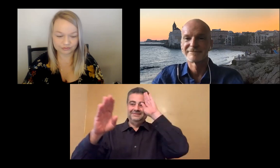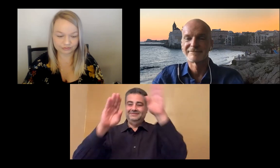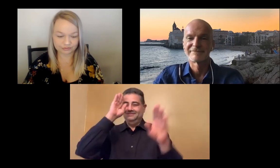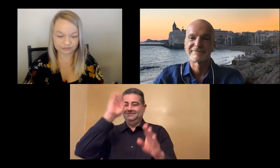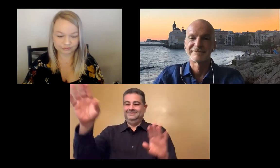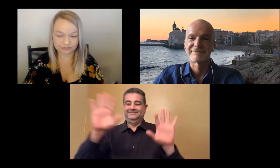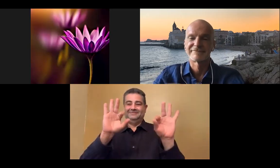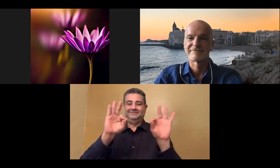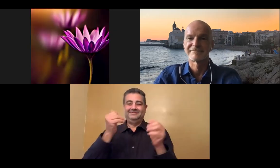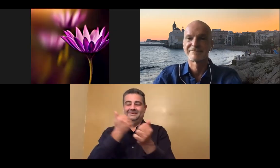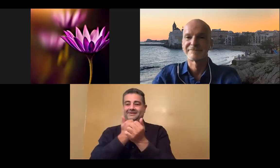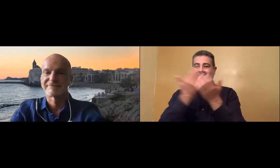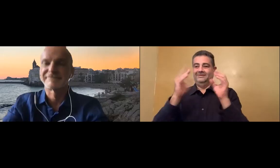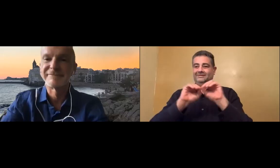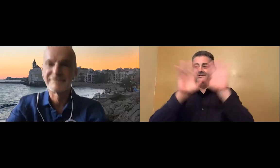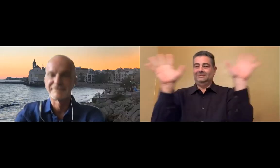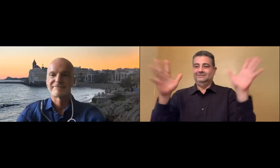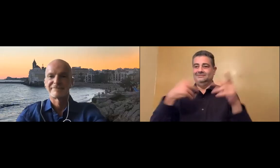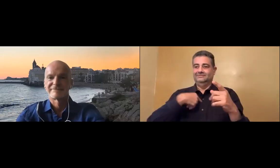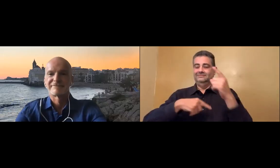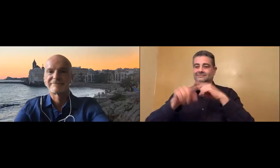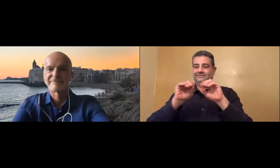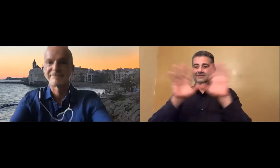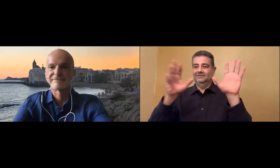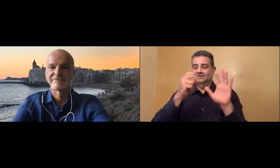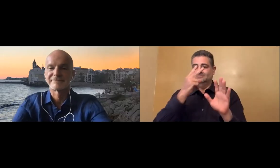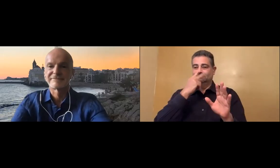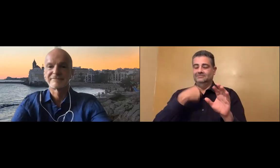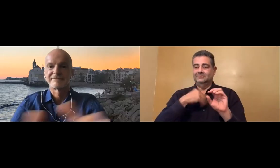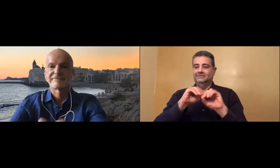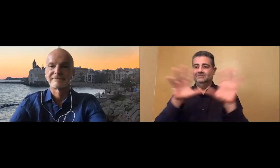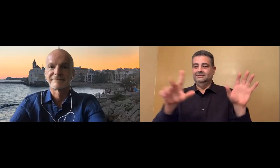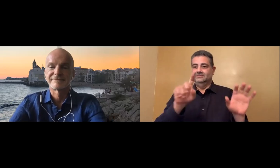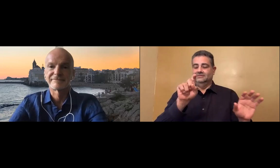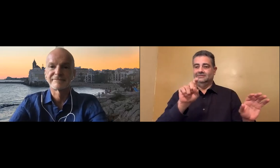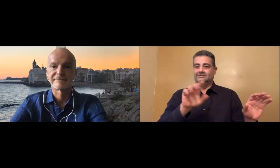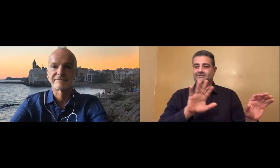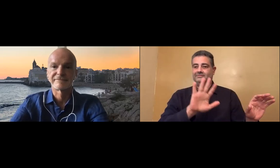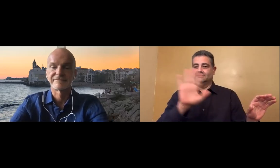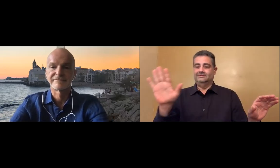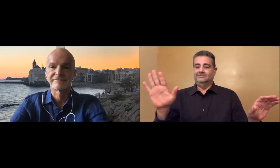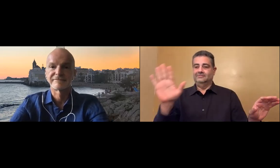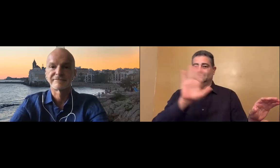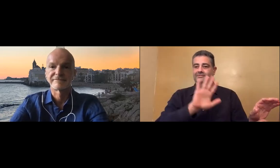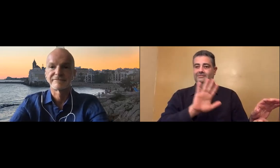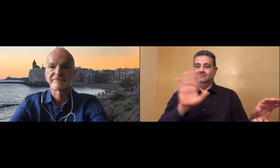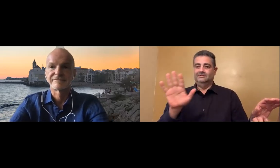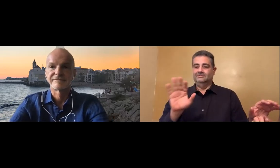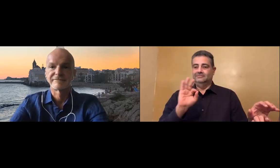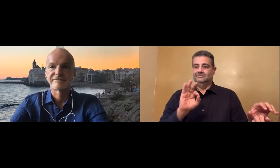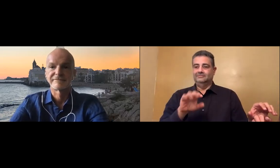Brian speaking. Hello, everyone. I hope that those who are following my signs can see me clearly.